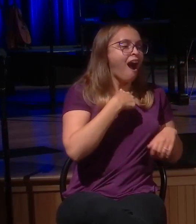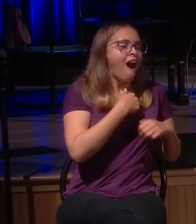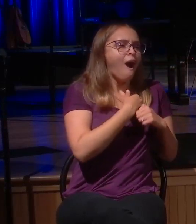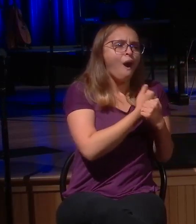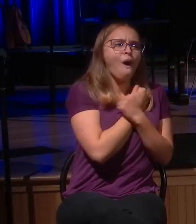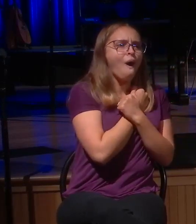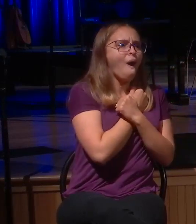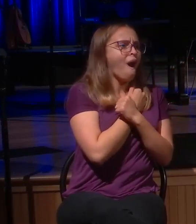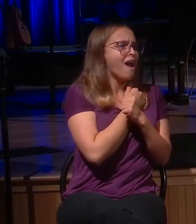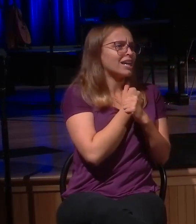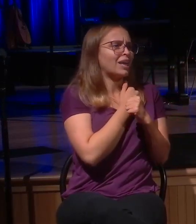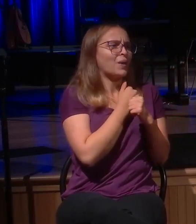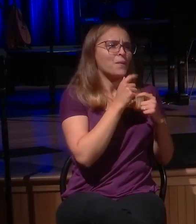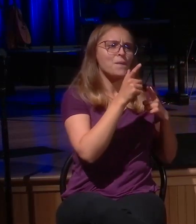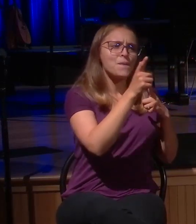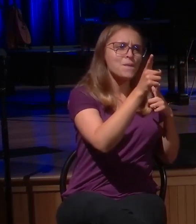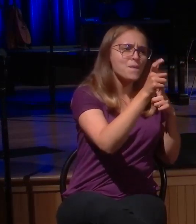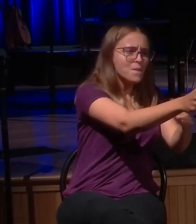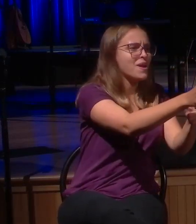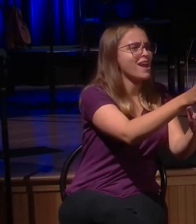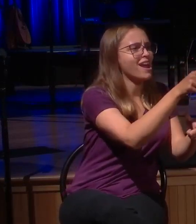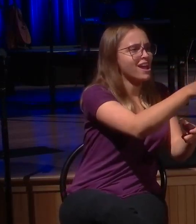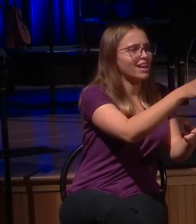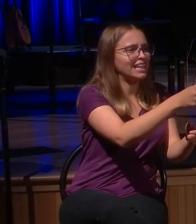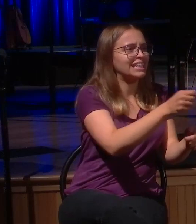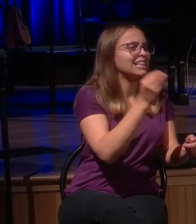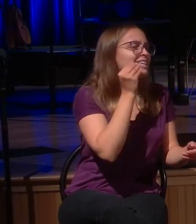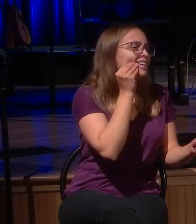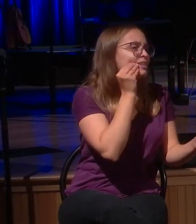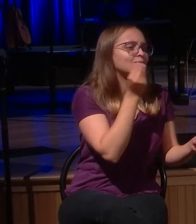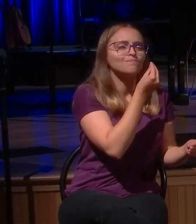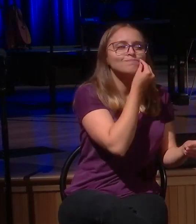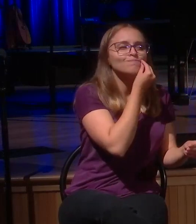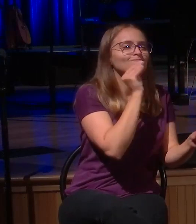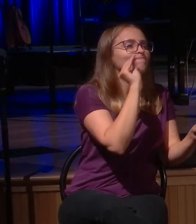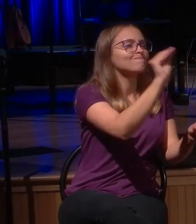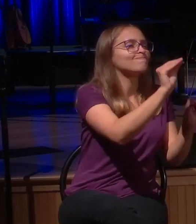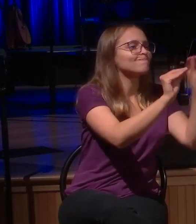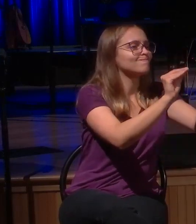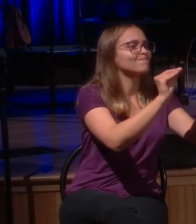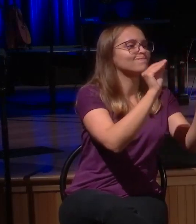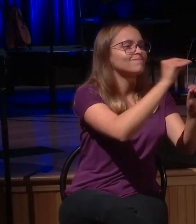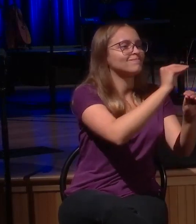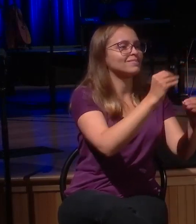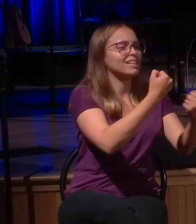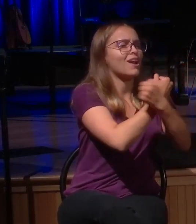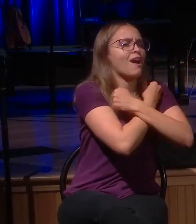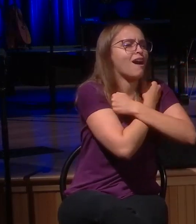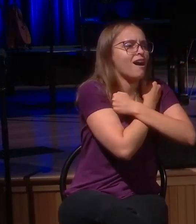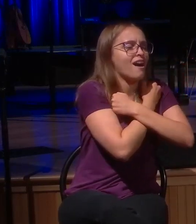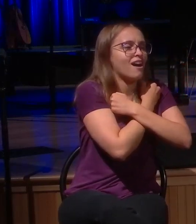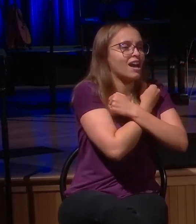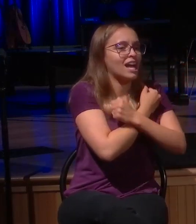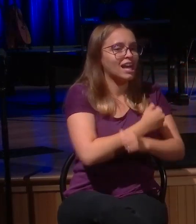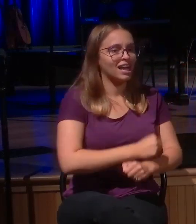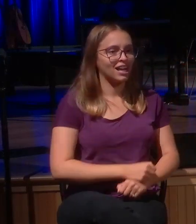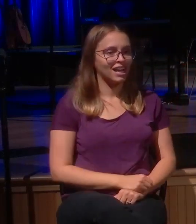ran to him, he embraced him, he kissed him. Notice the urgency with which each one is pictured. The shepherd goes out, the woman seeks